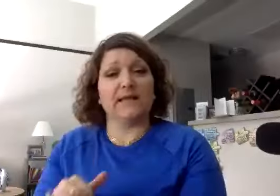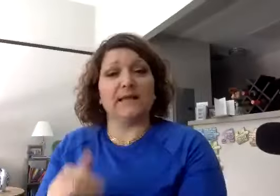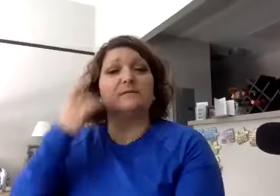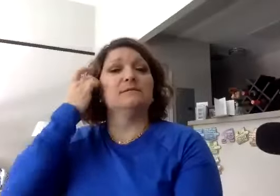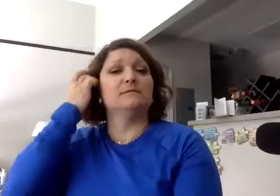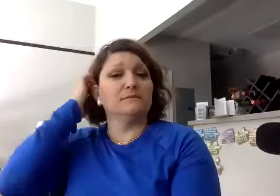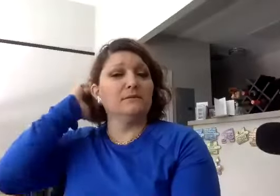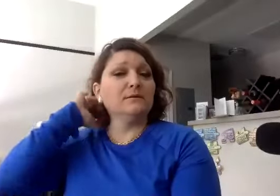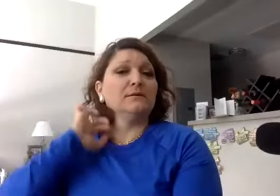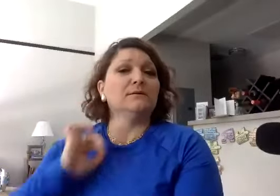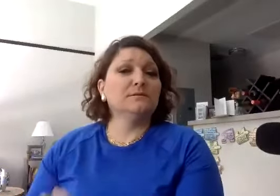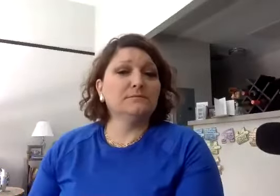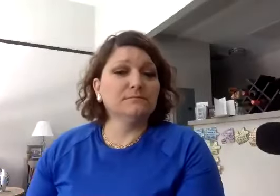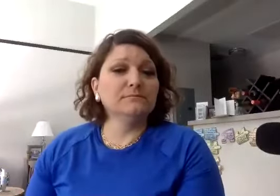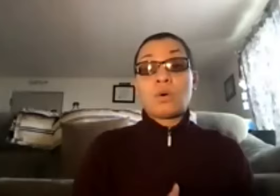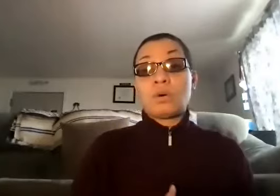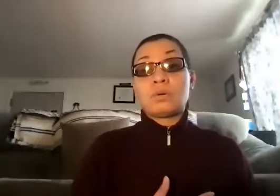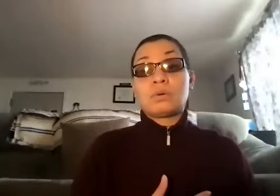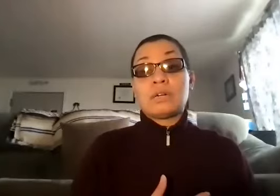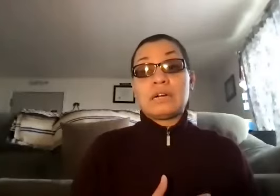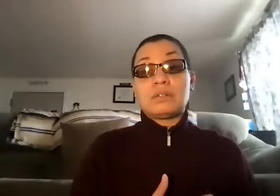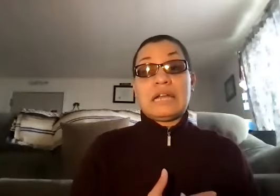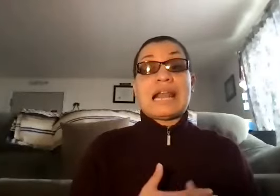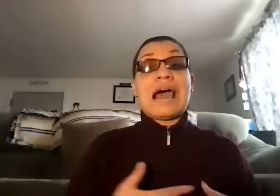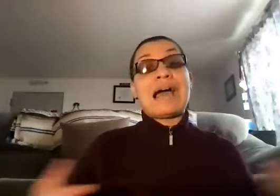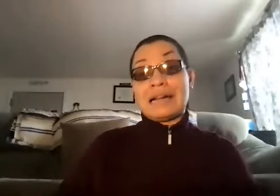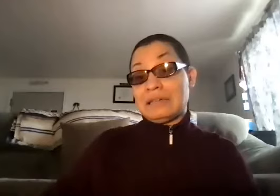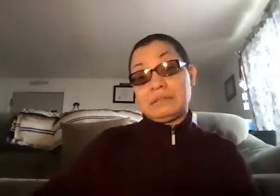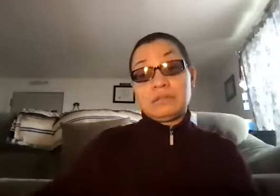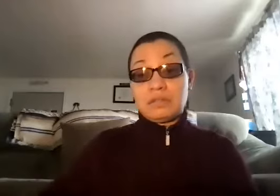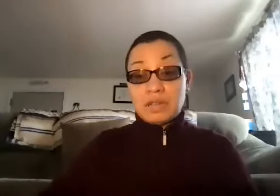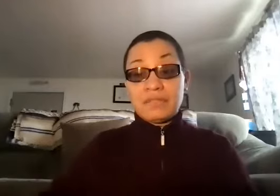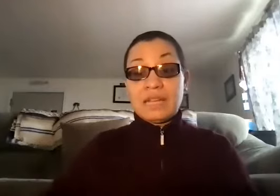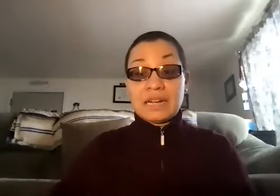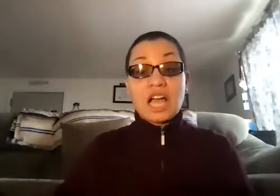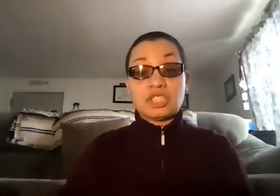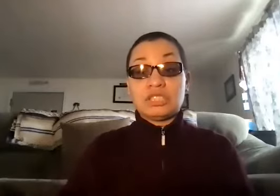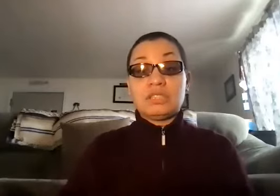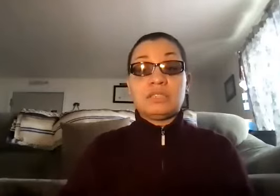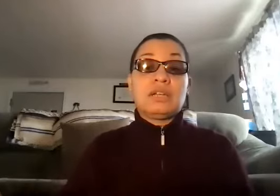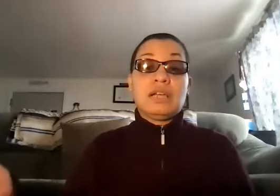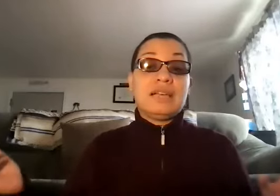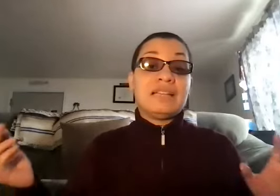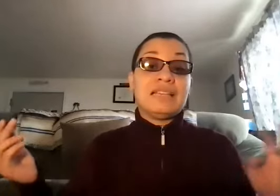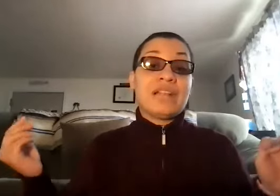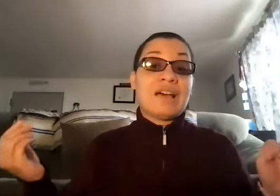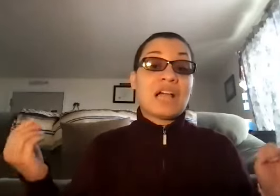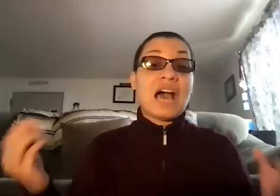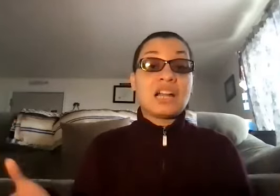company that has a whole line of technology and they even have a catalog